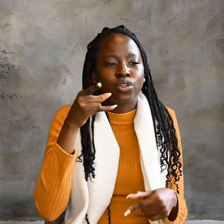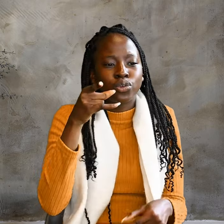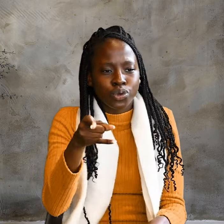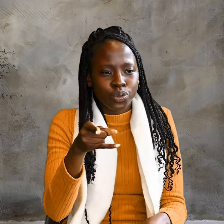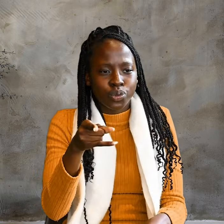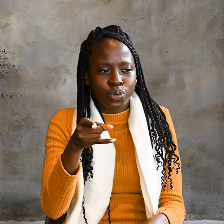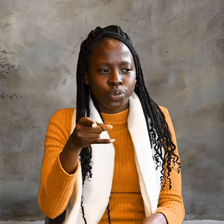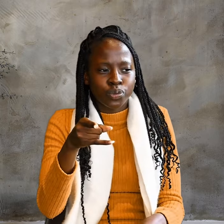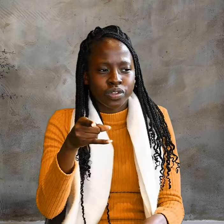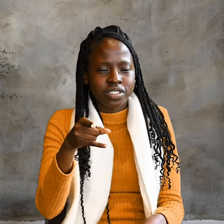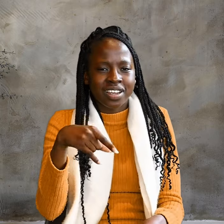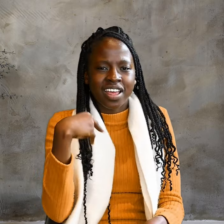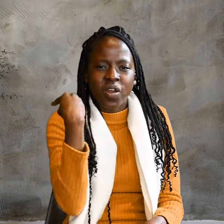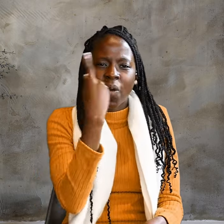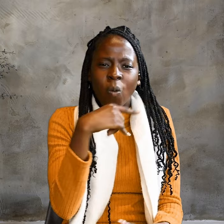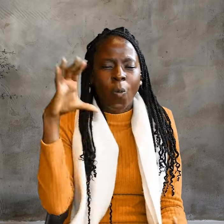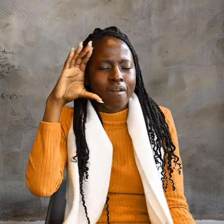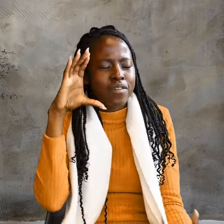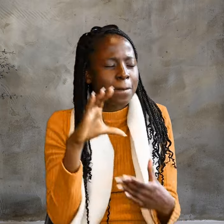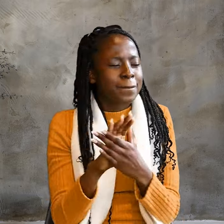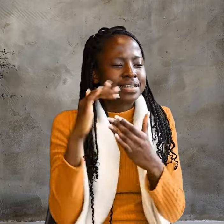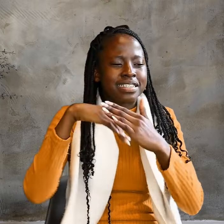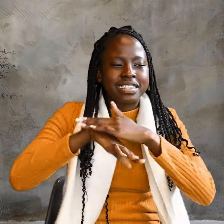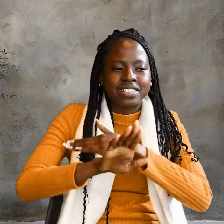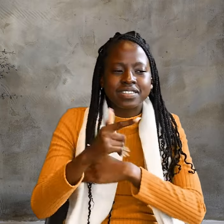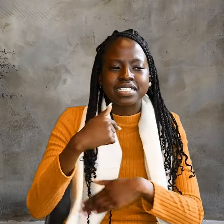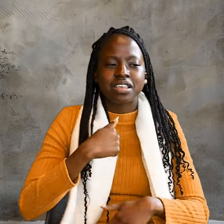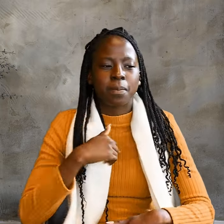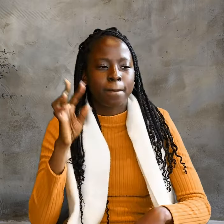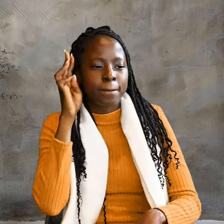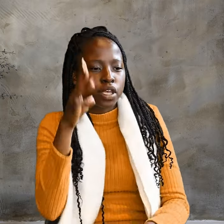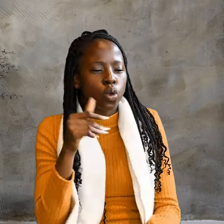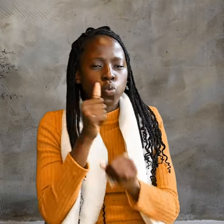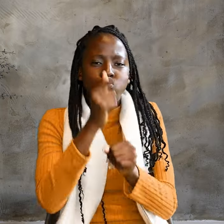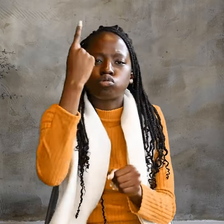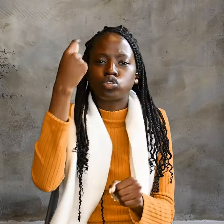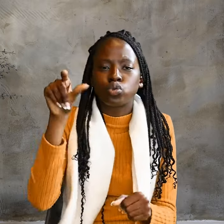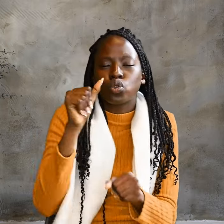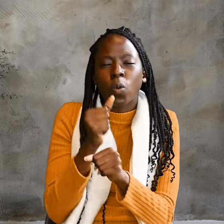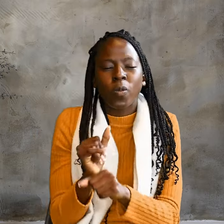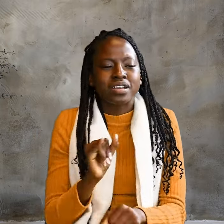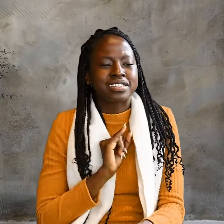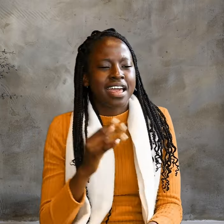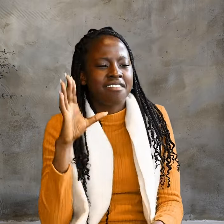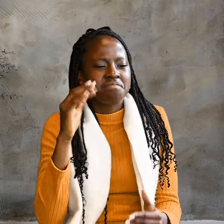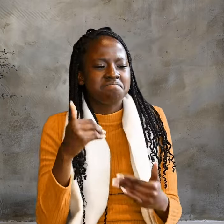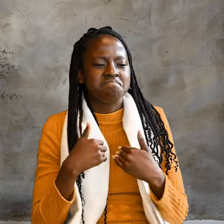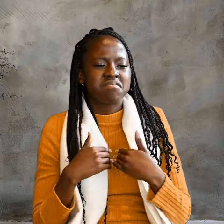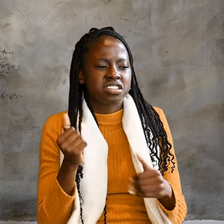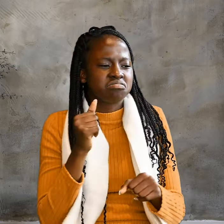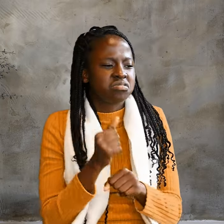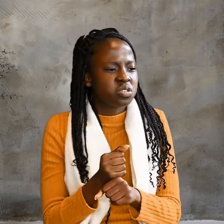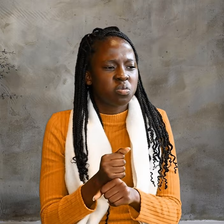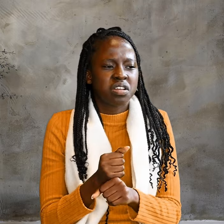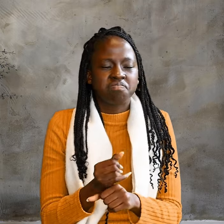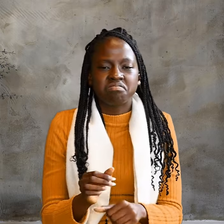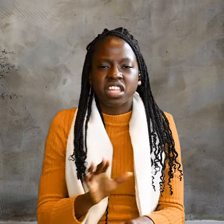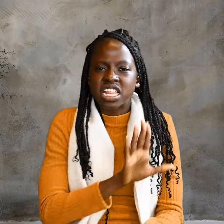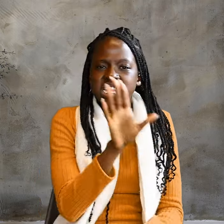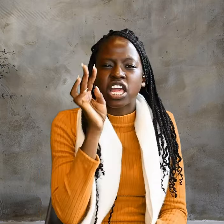Very truly, I tell you, whoever believes in me will do the works I have been doing, and they